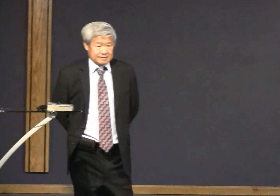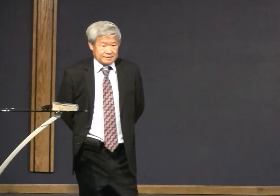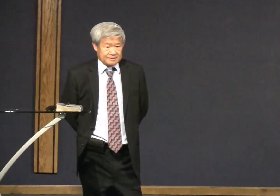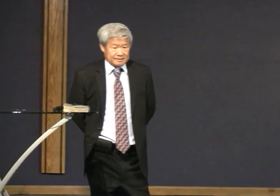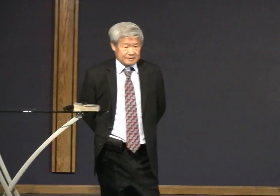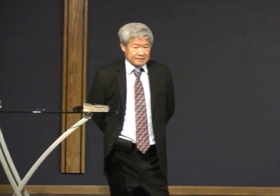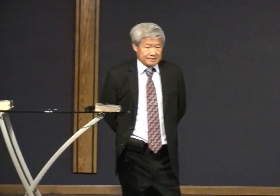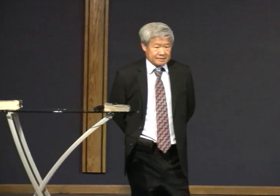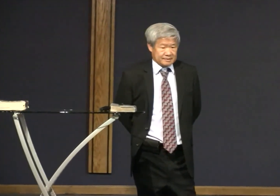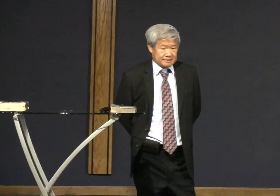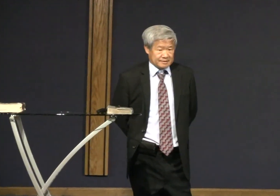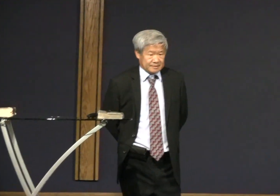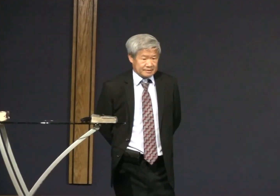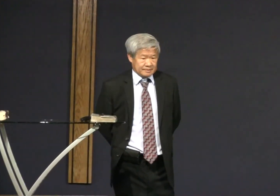no no